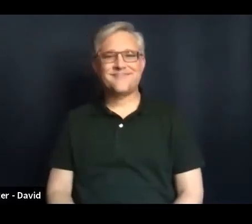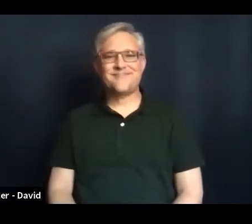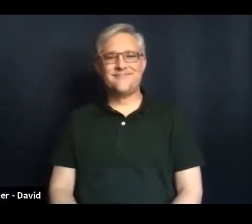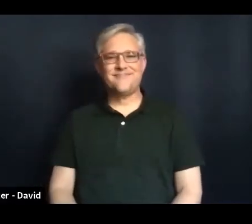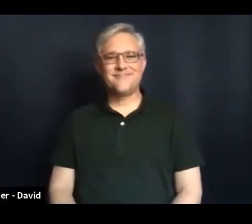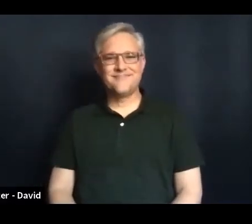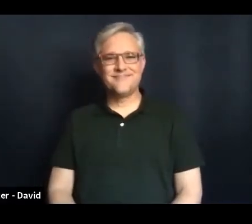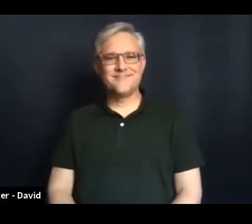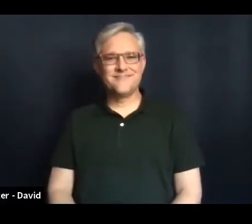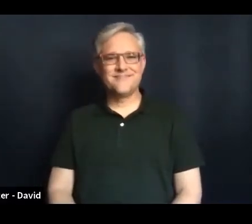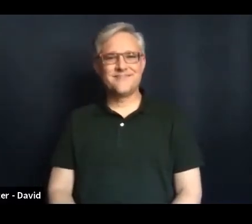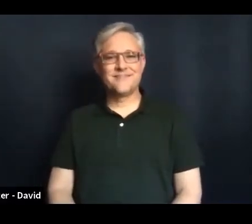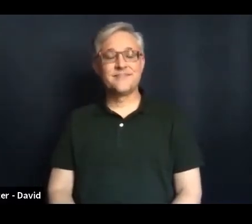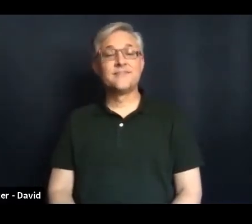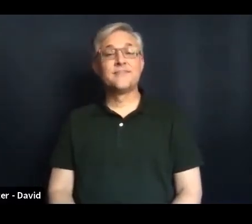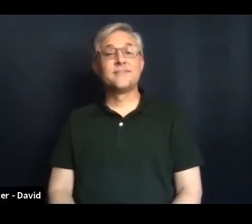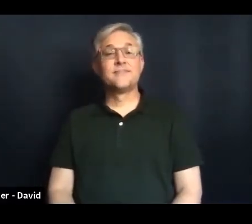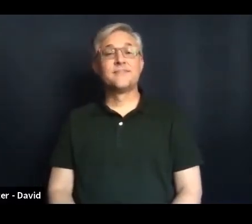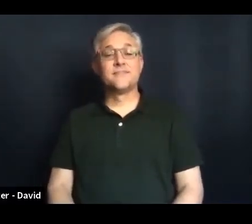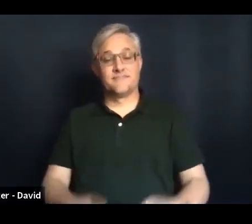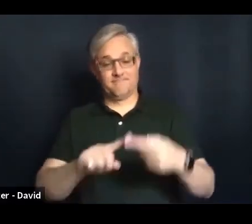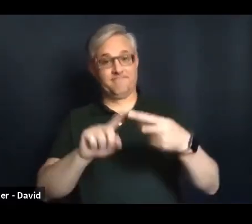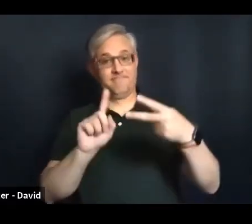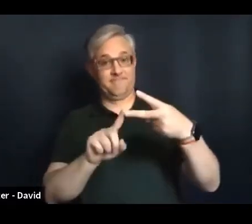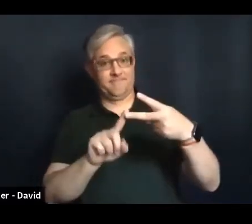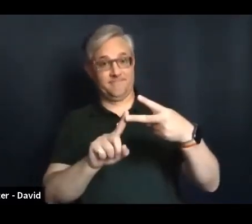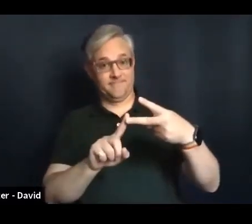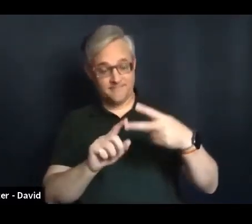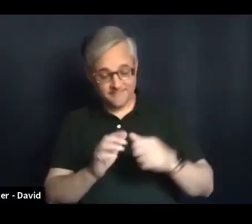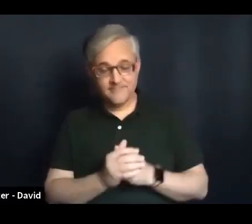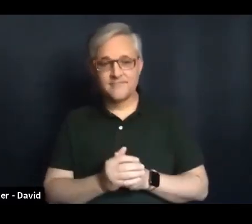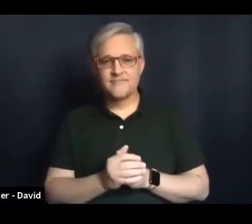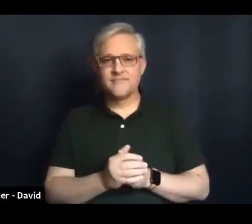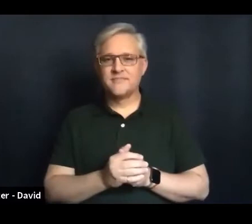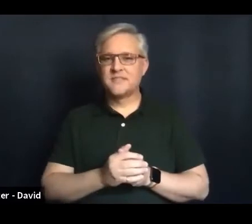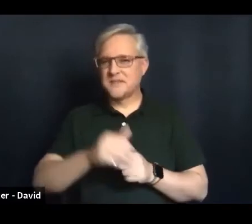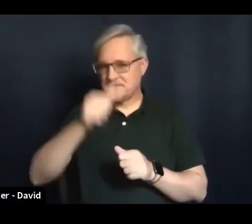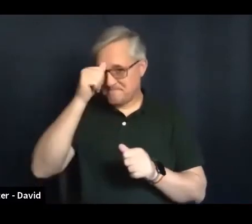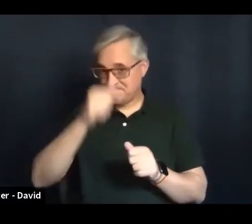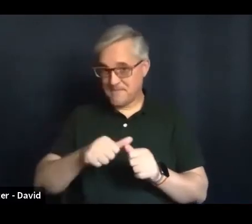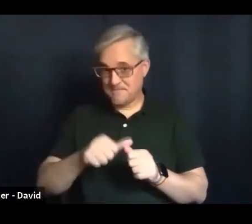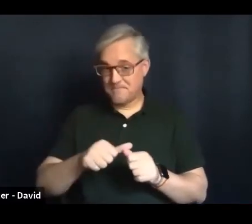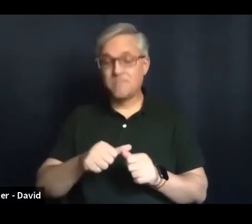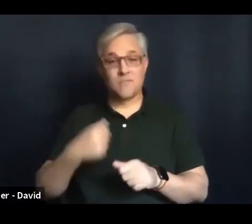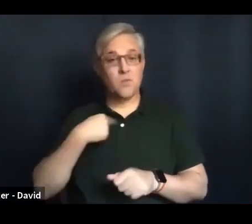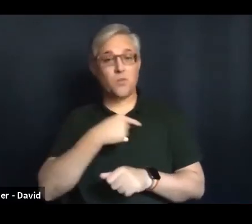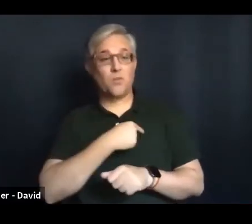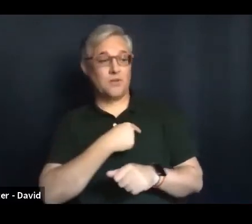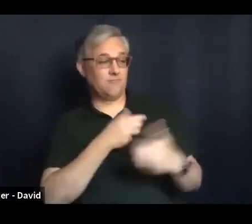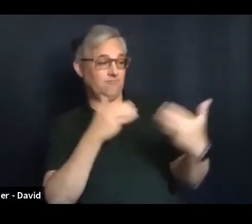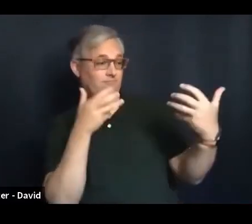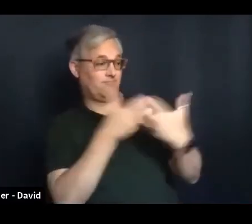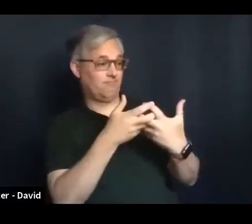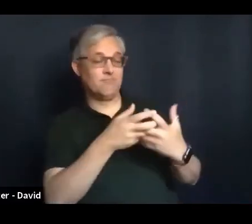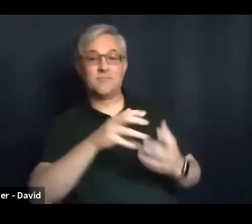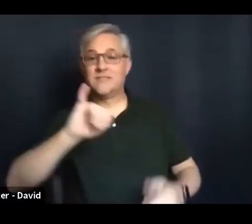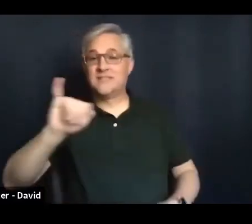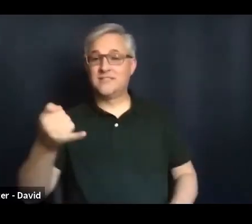The second announcement I have is just a reminder about the fundraiser that we're doing with JC. He is a deaf